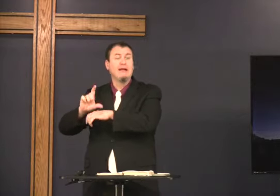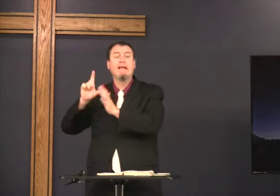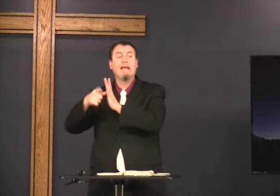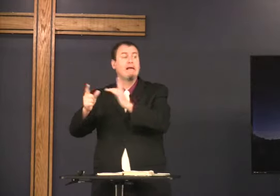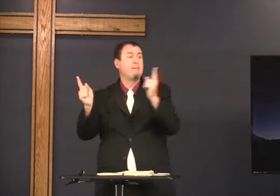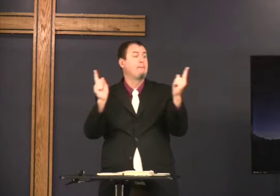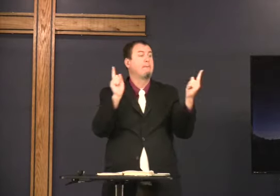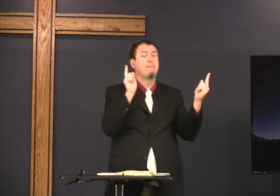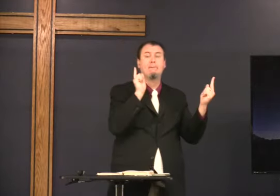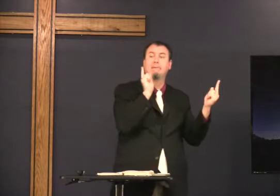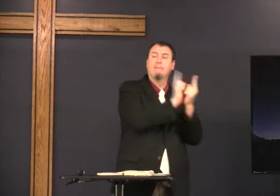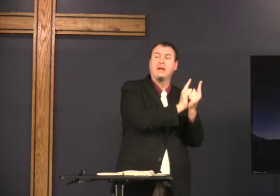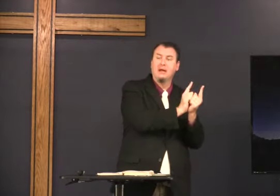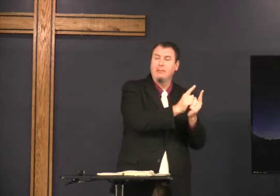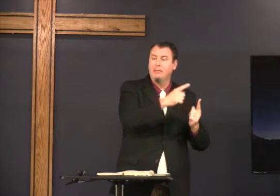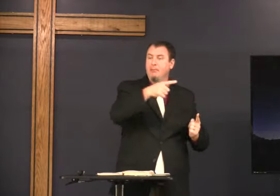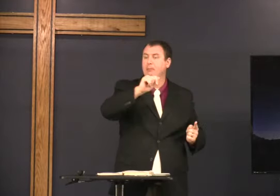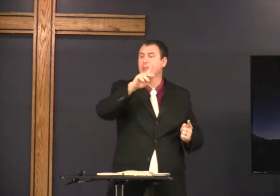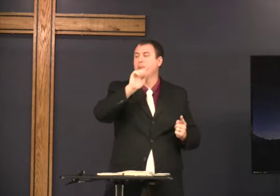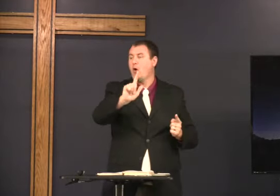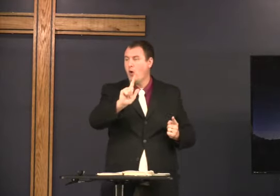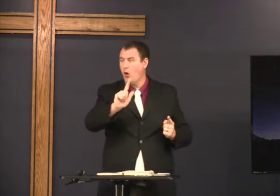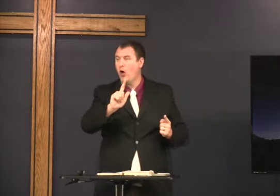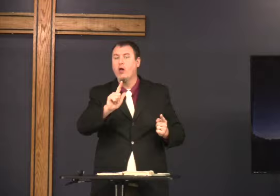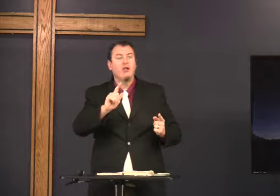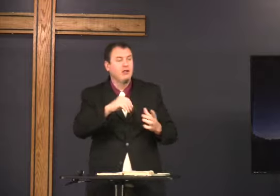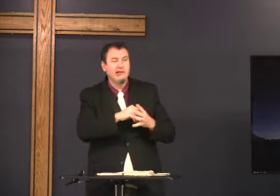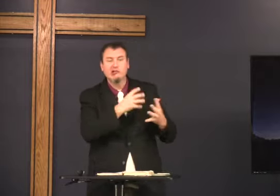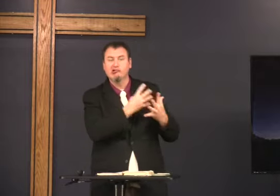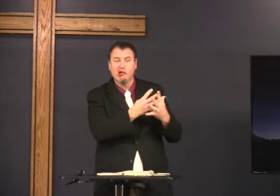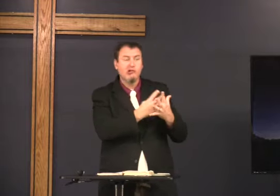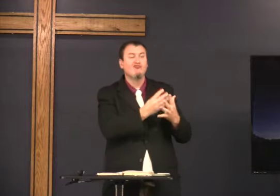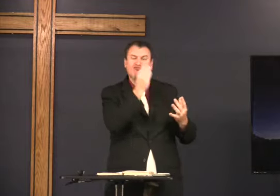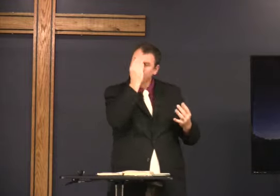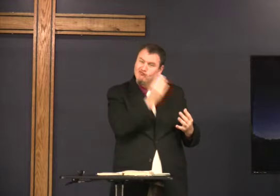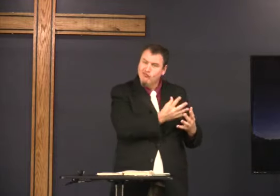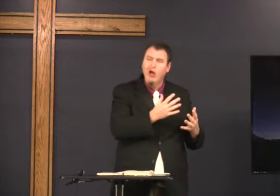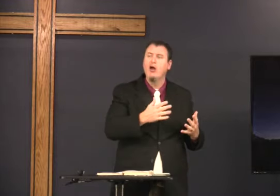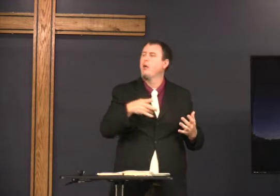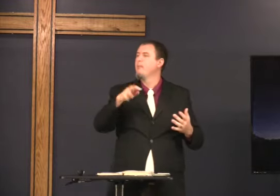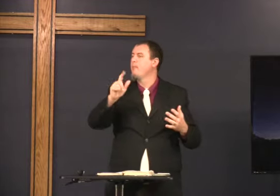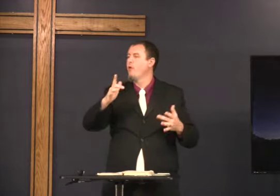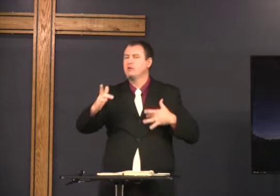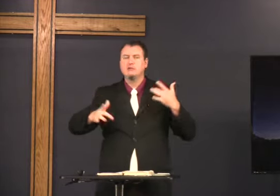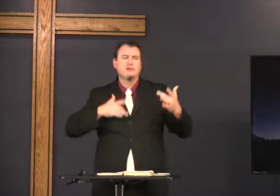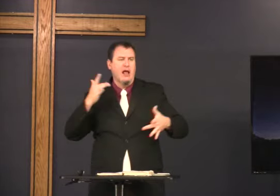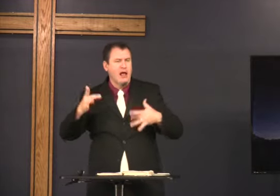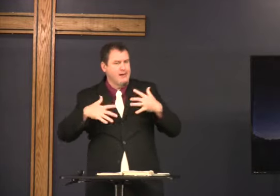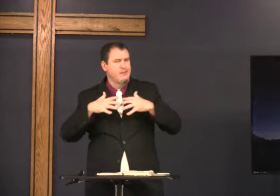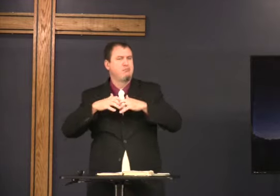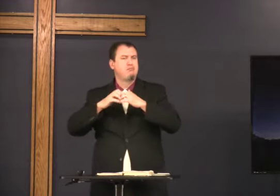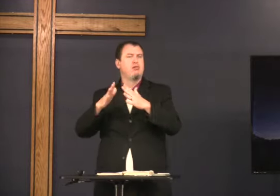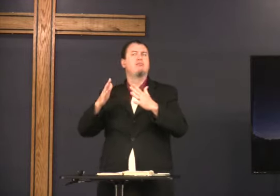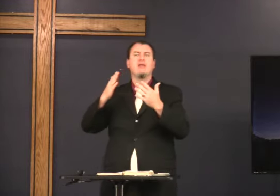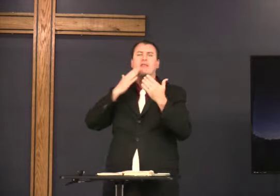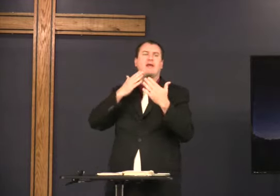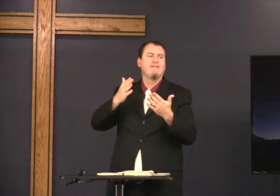He founded the church and later went to meet Paul. Paul was a resident and told him about that and Paul was